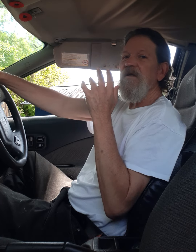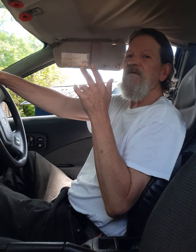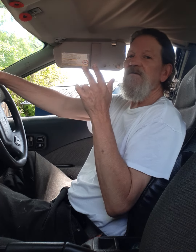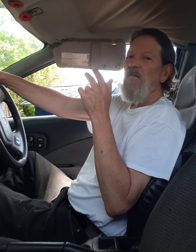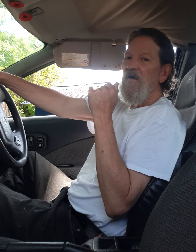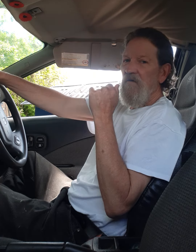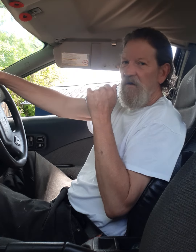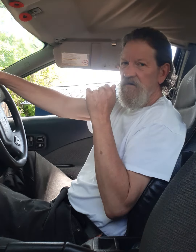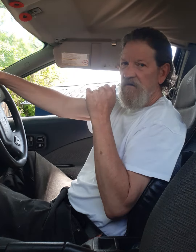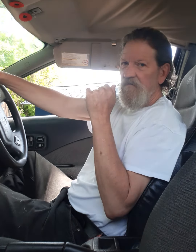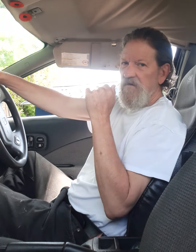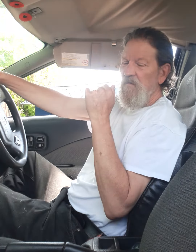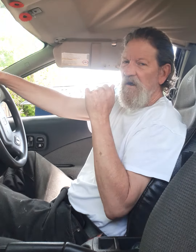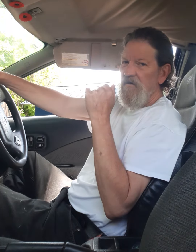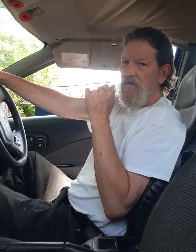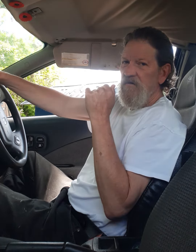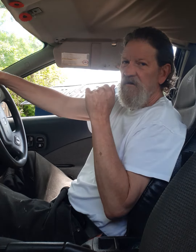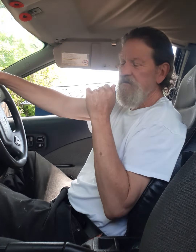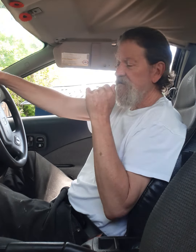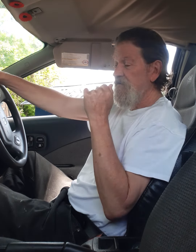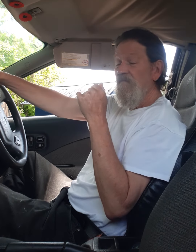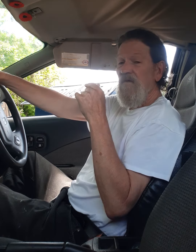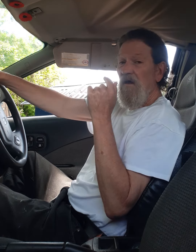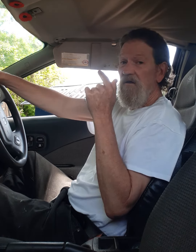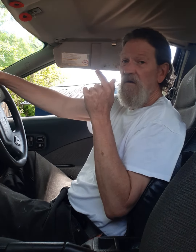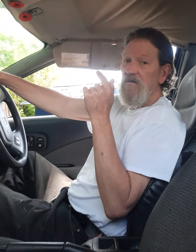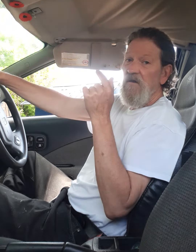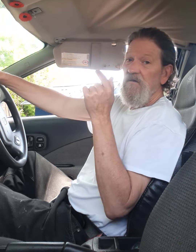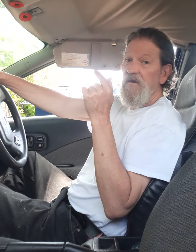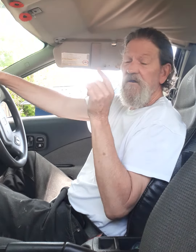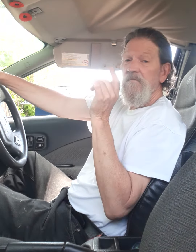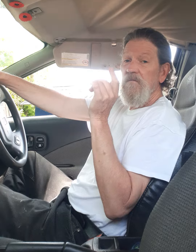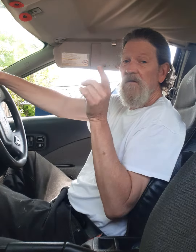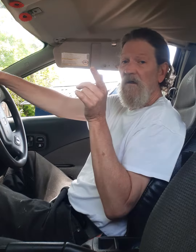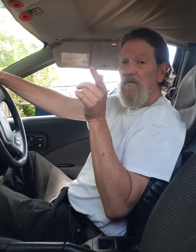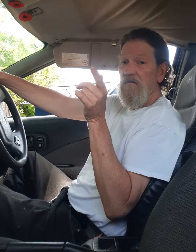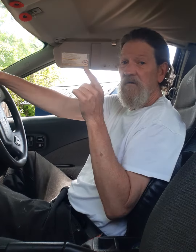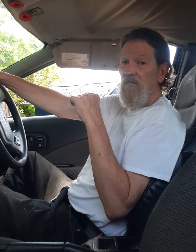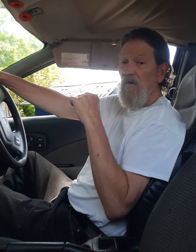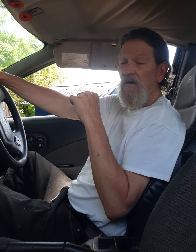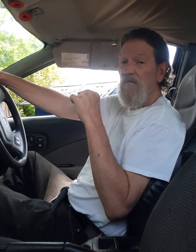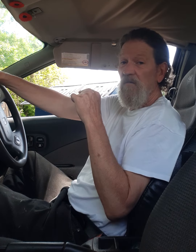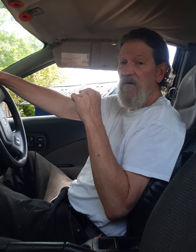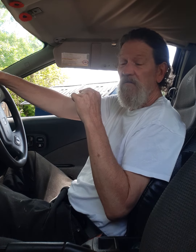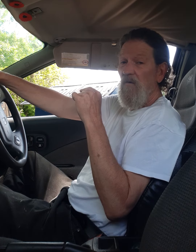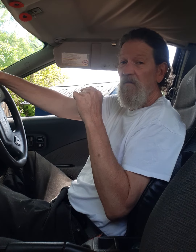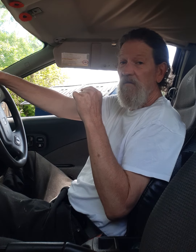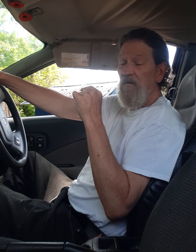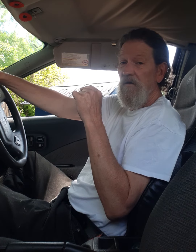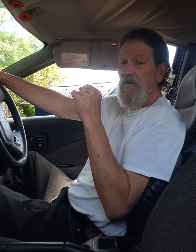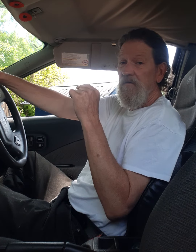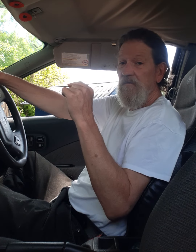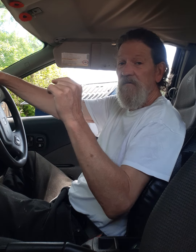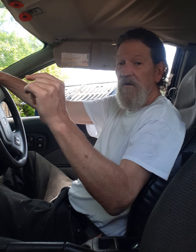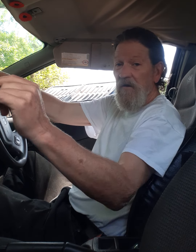giving you my thoughts and feedback not suggestions anyways young lady good work we need more people like you take care